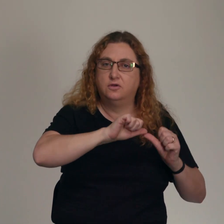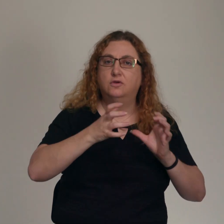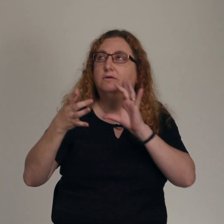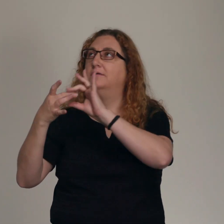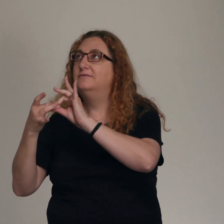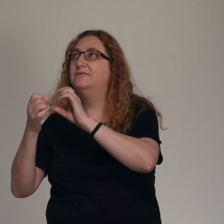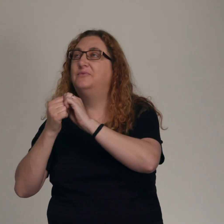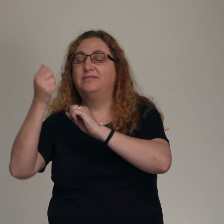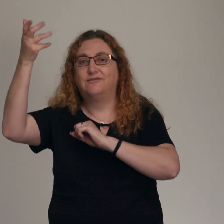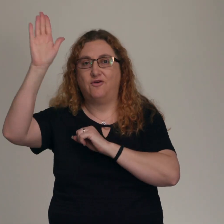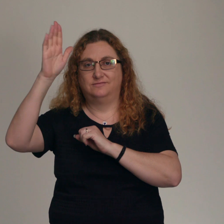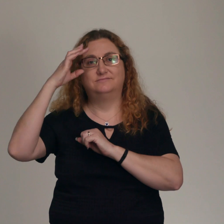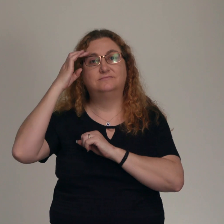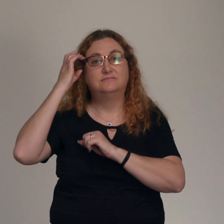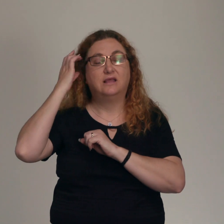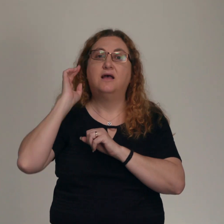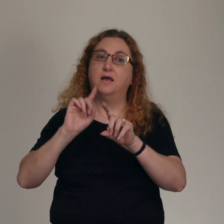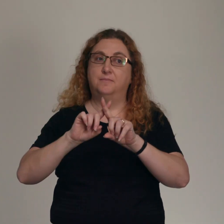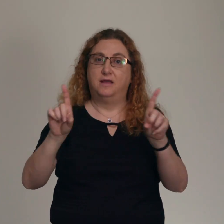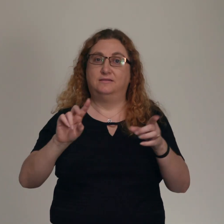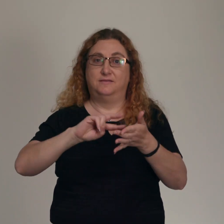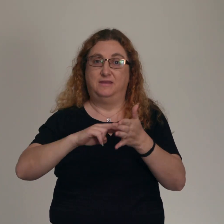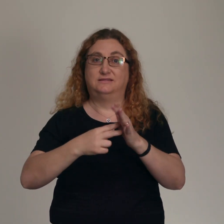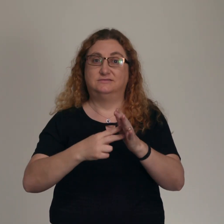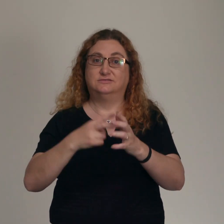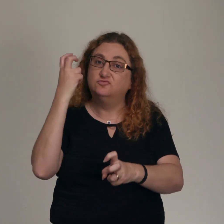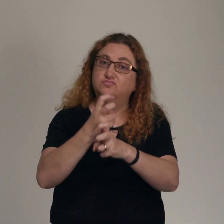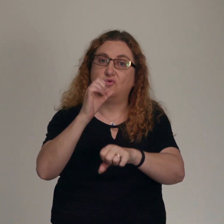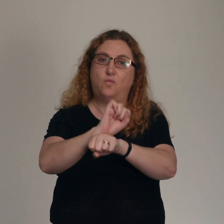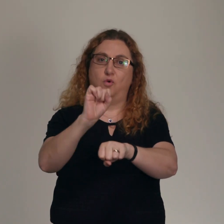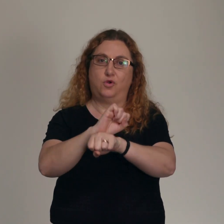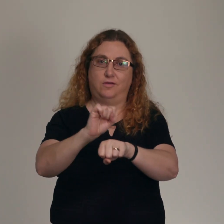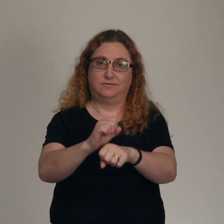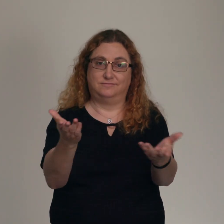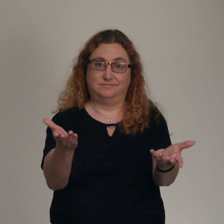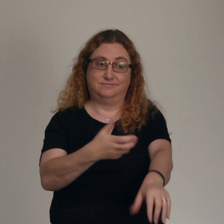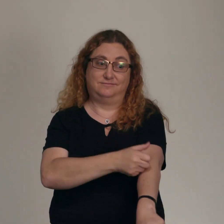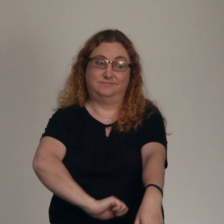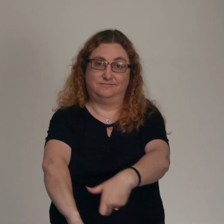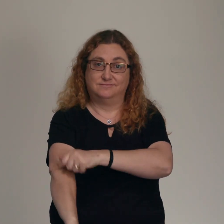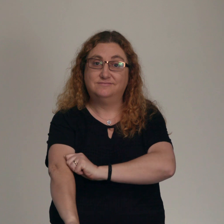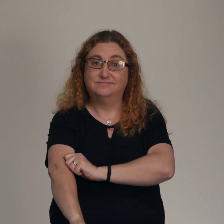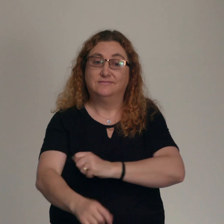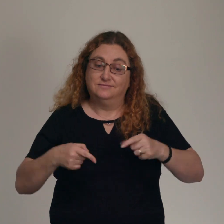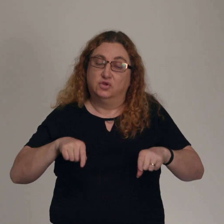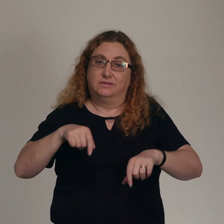Friends, this means that we have work ahead of us because during this time, we have been hurt by others.